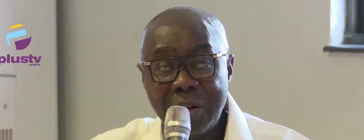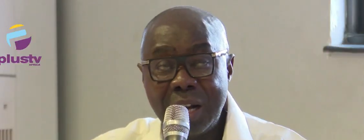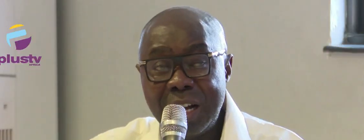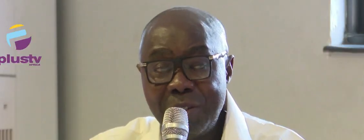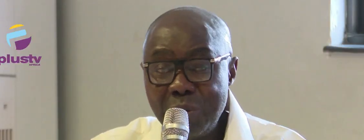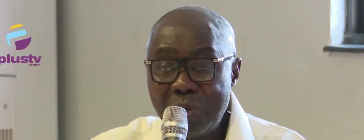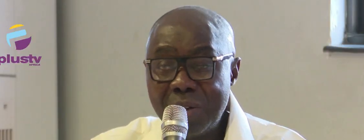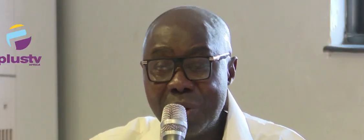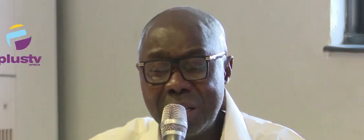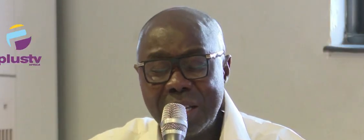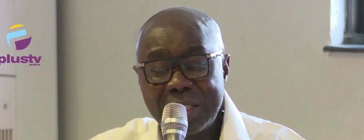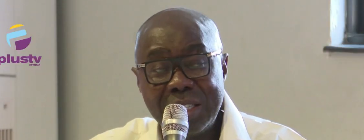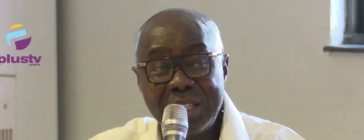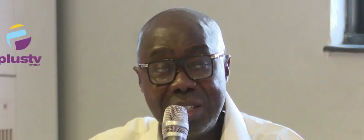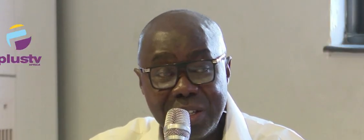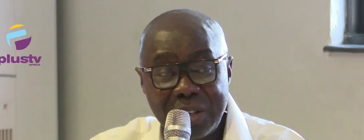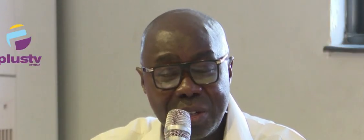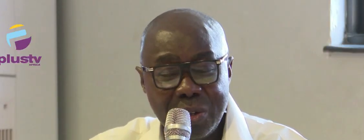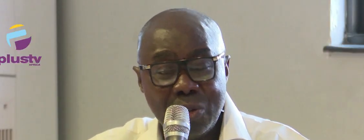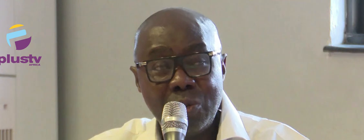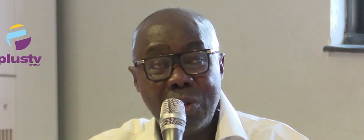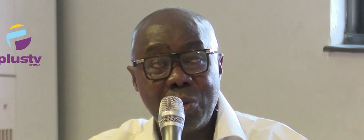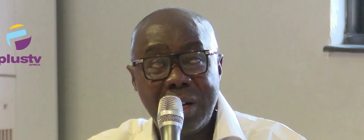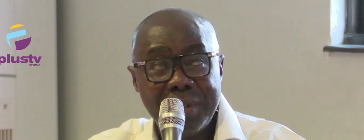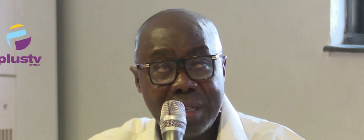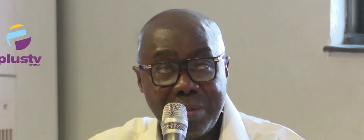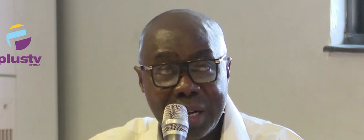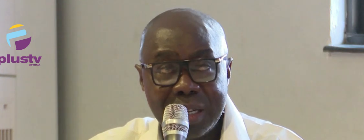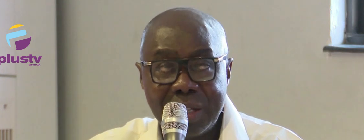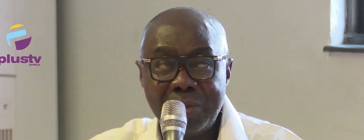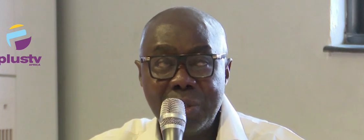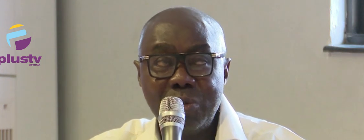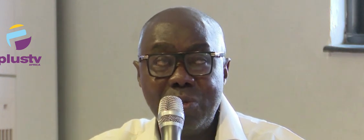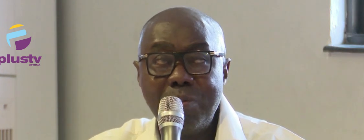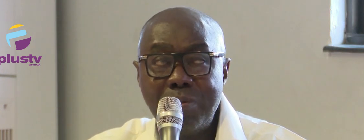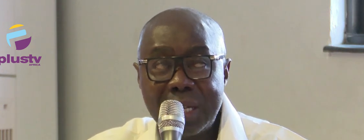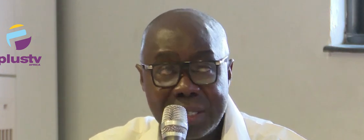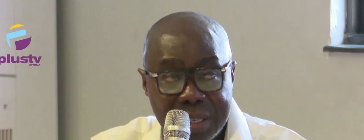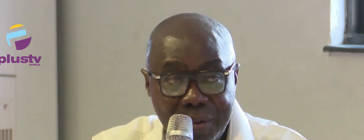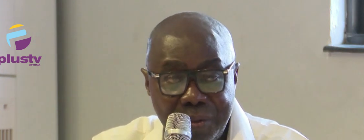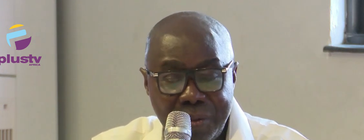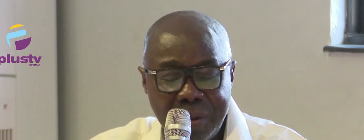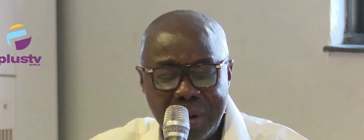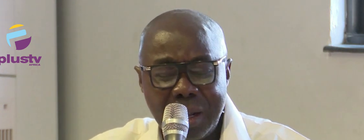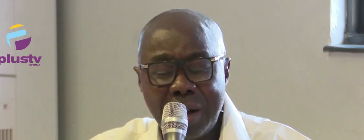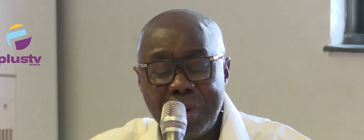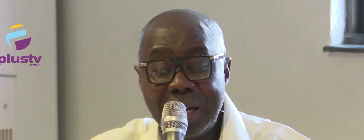Now, I want to advocate that the CCD should also have this environment. We should do massive